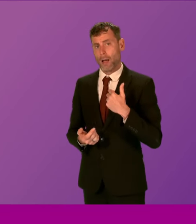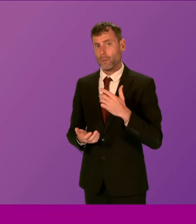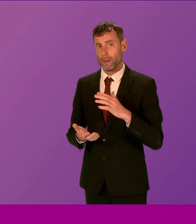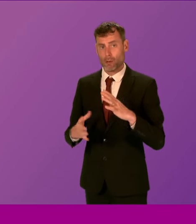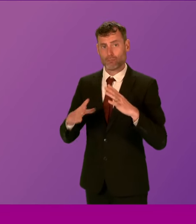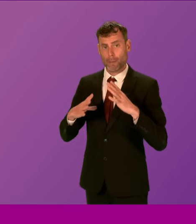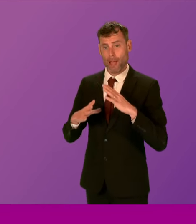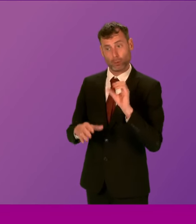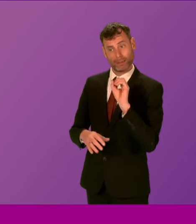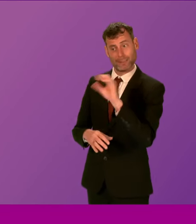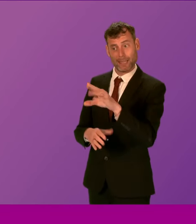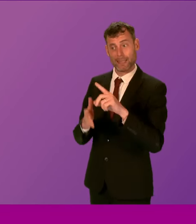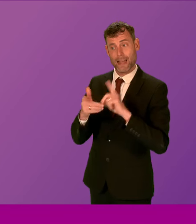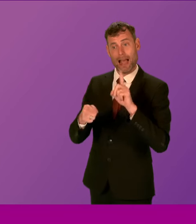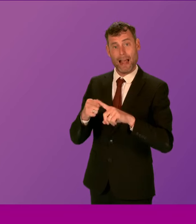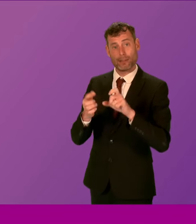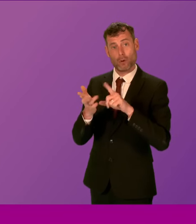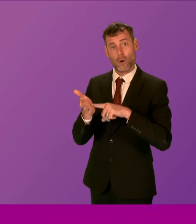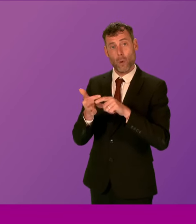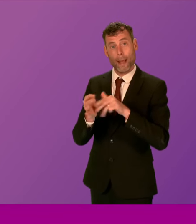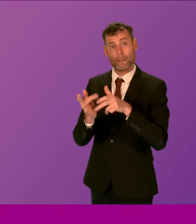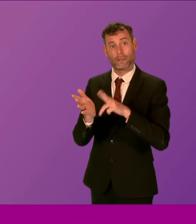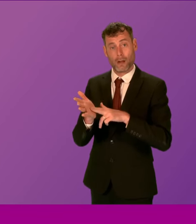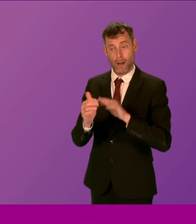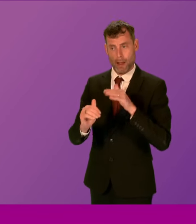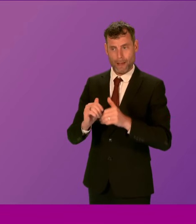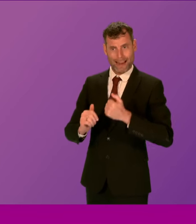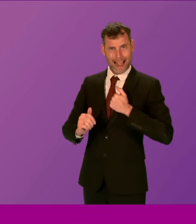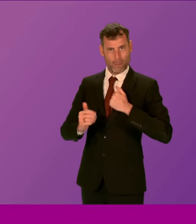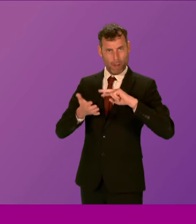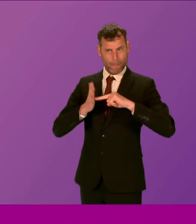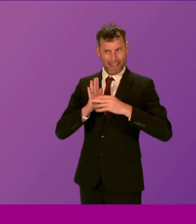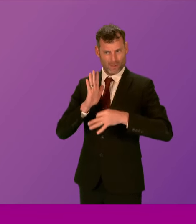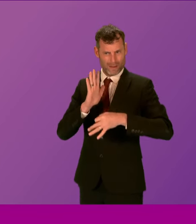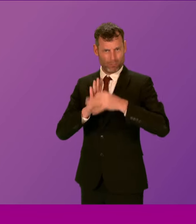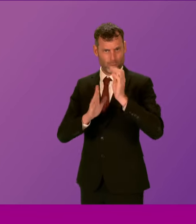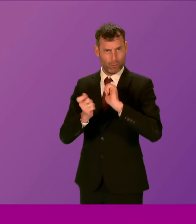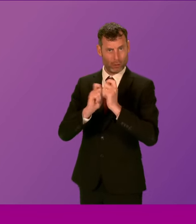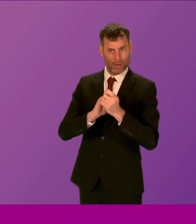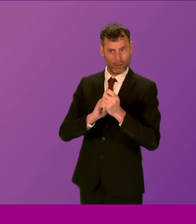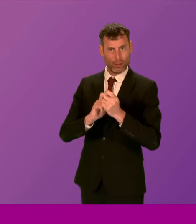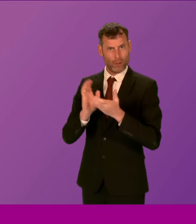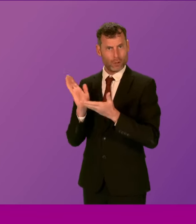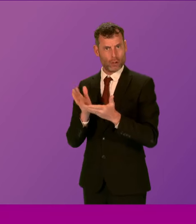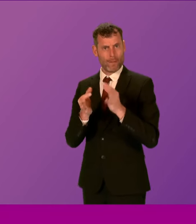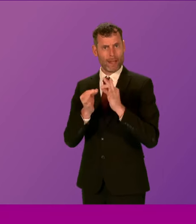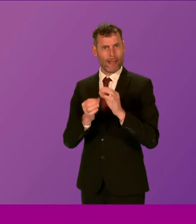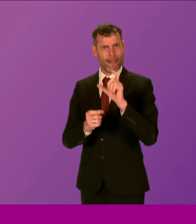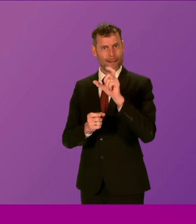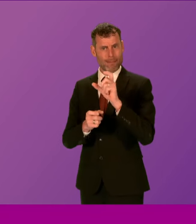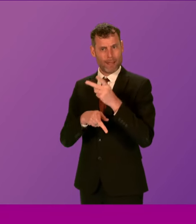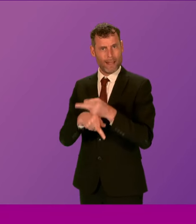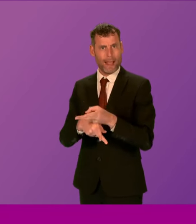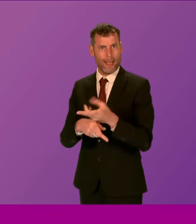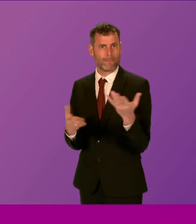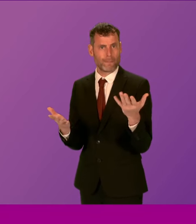Cole-Hamilton some of the detail around the improvements that we're making within cancer care. It's still extremely challenging. There's no getting away from